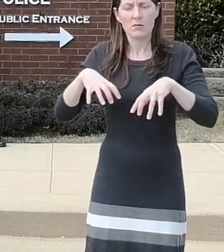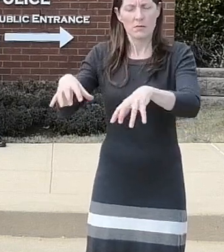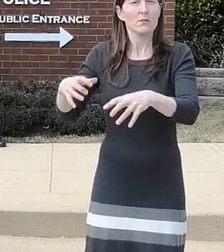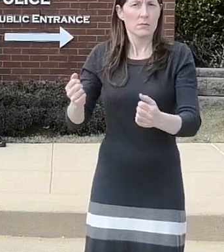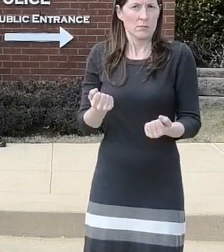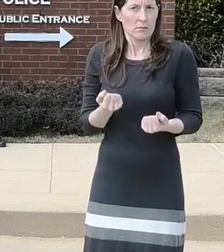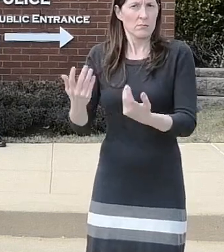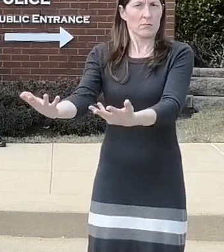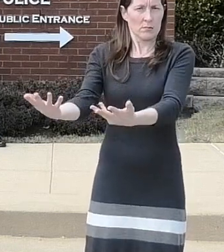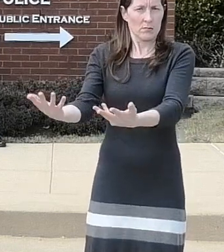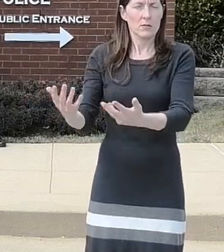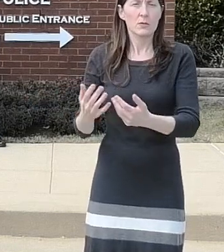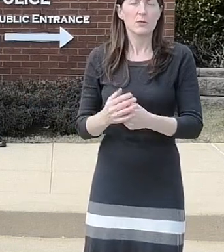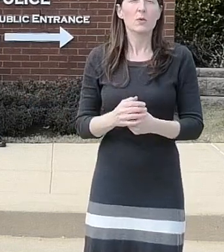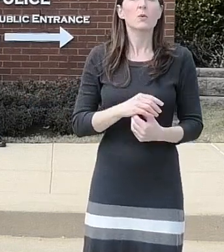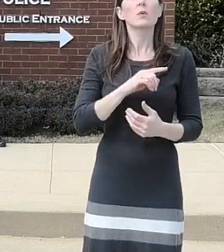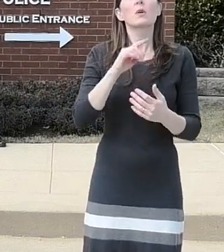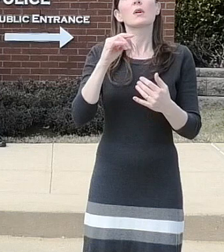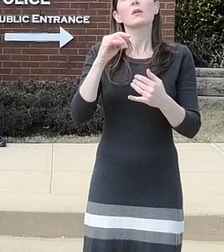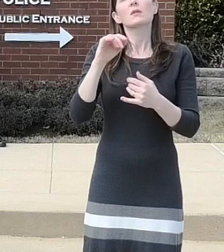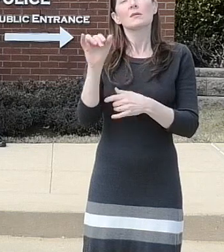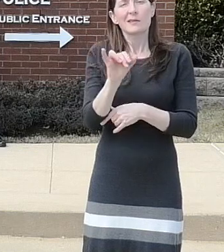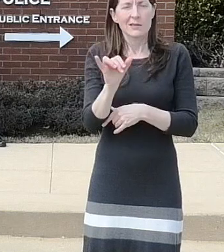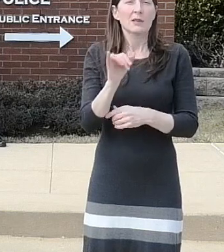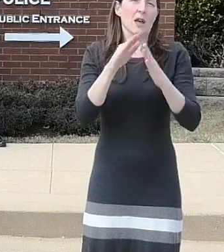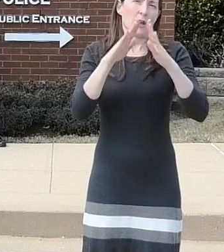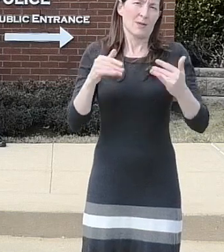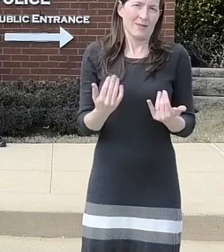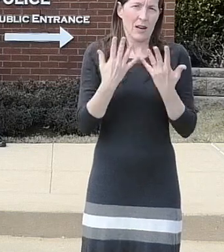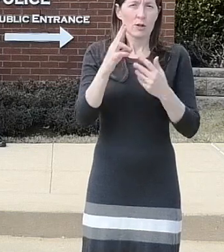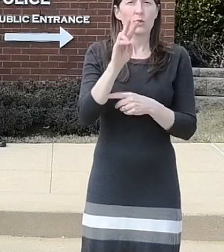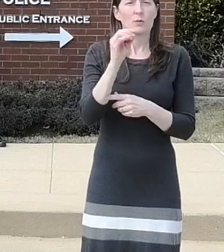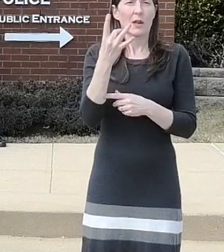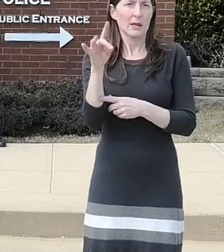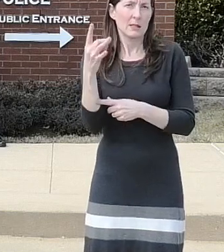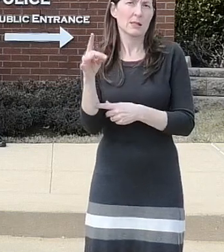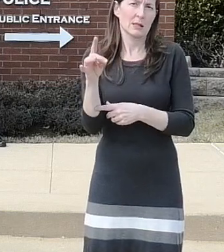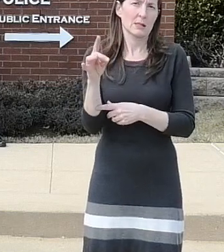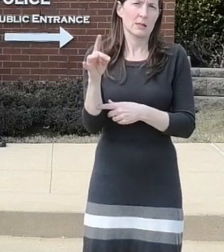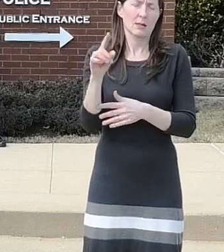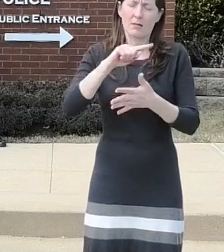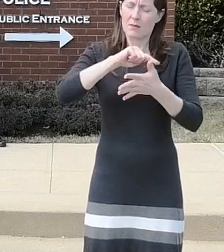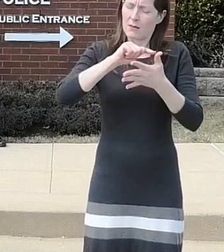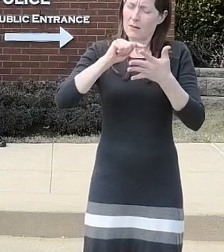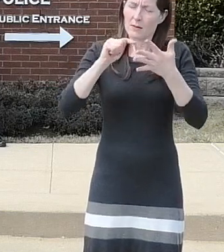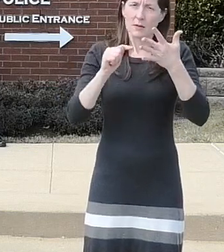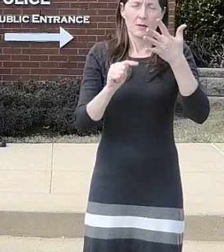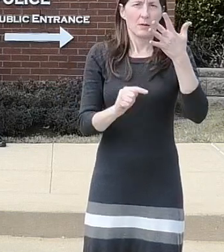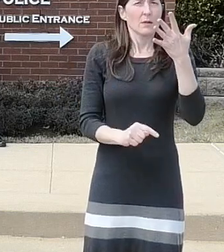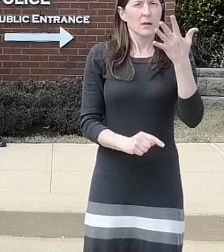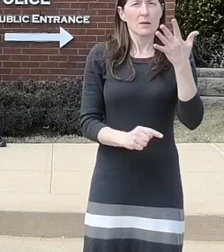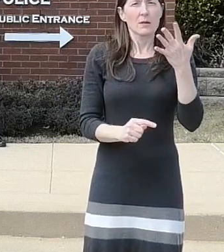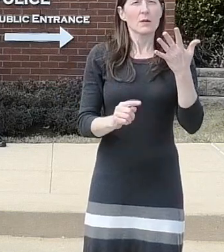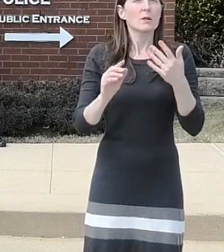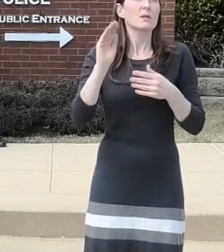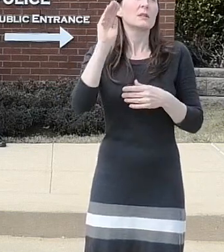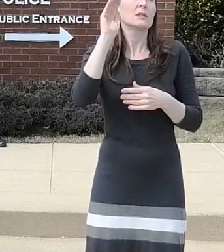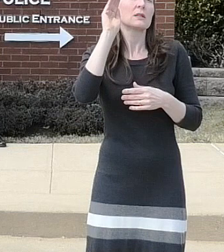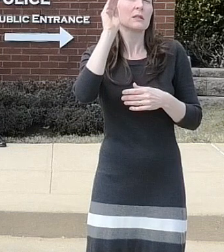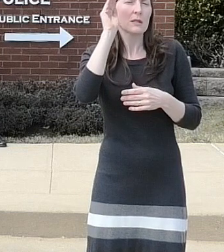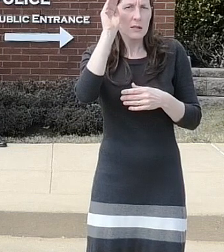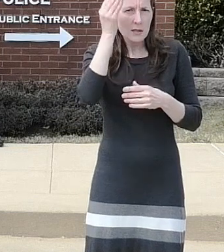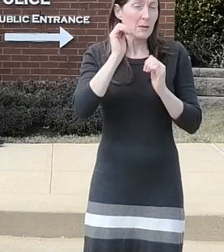and a final house fire in september of 2018. these were all linked to the victims through membership in local community